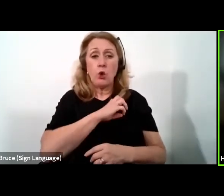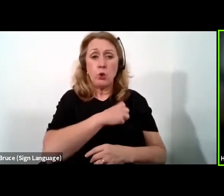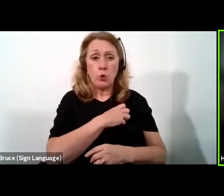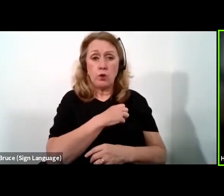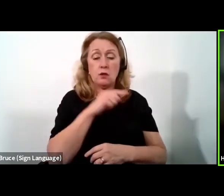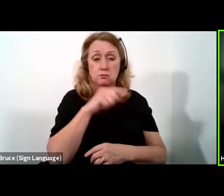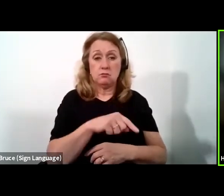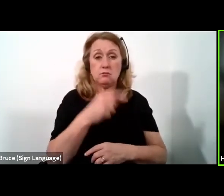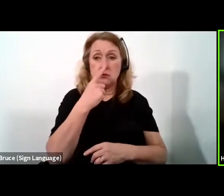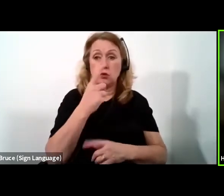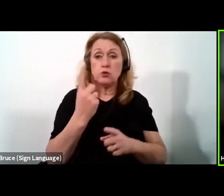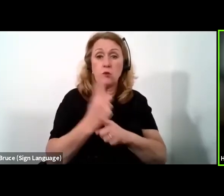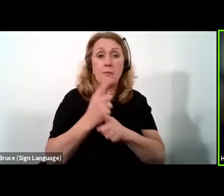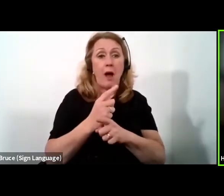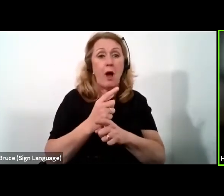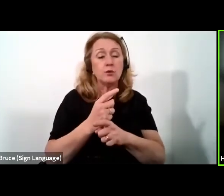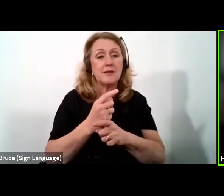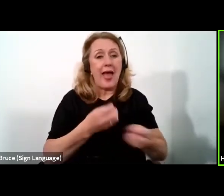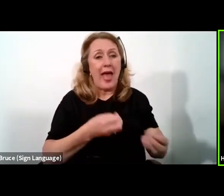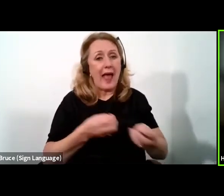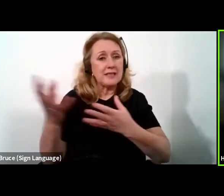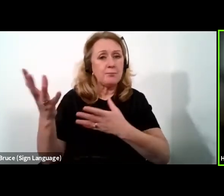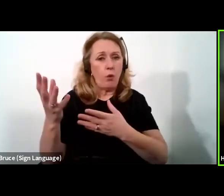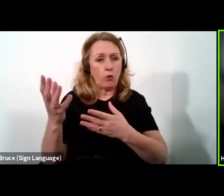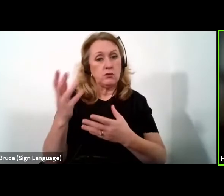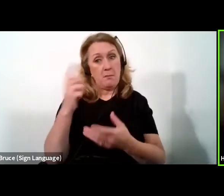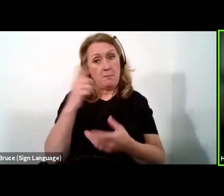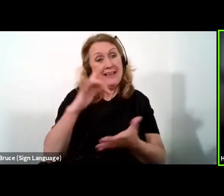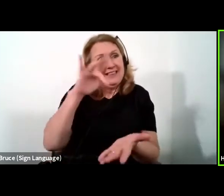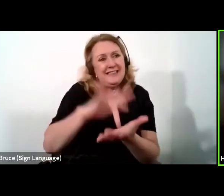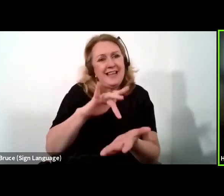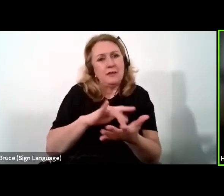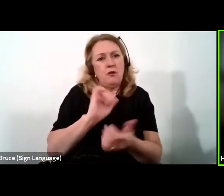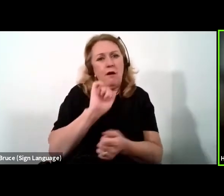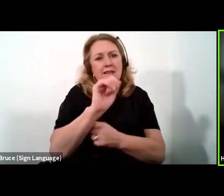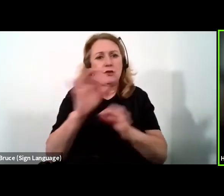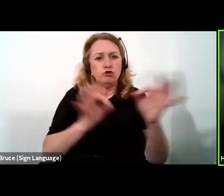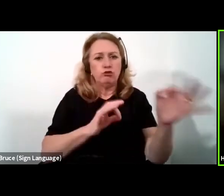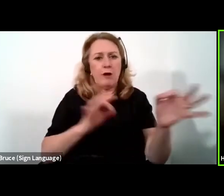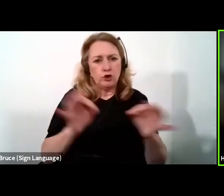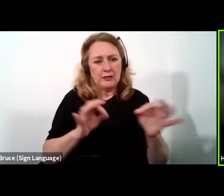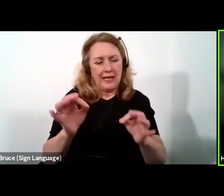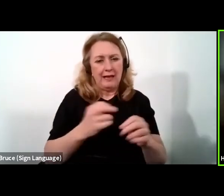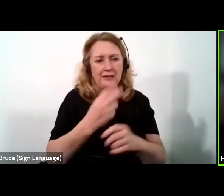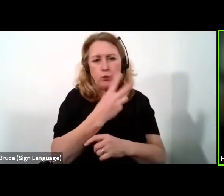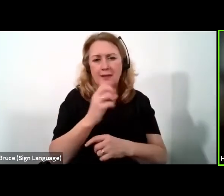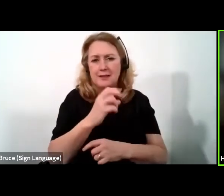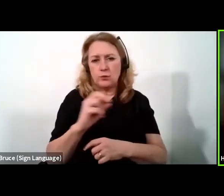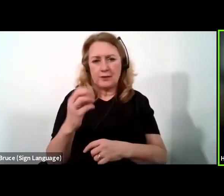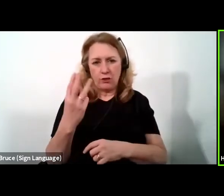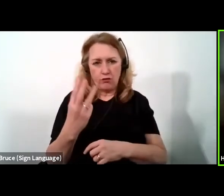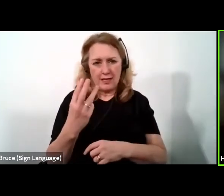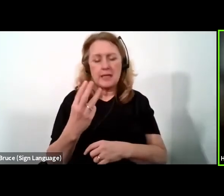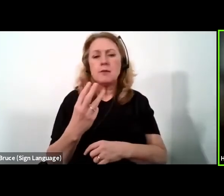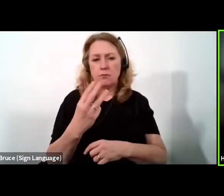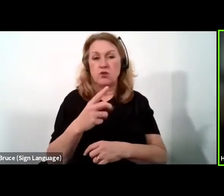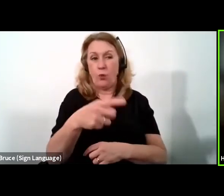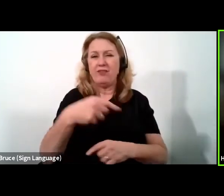and export diversification the centerpiece of its strategy, Agenda 2063, the Africa we want.